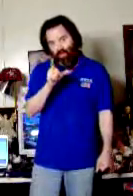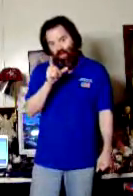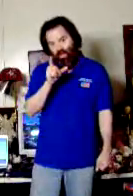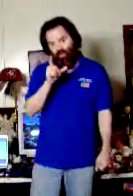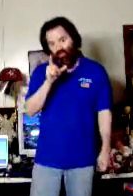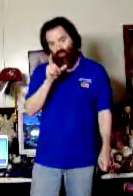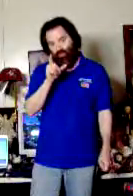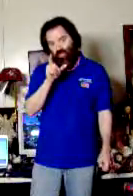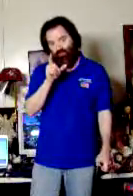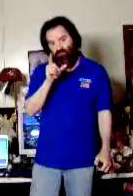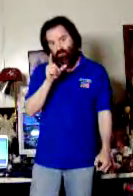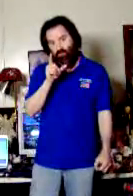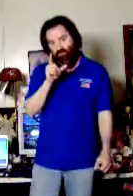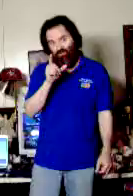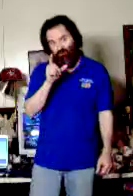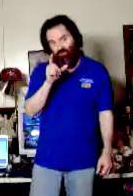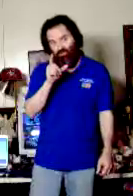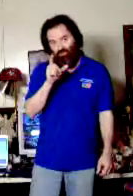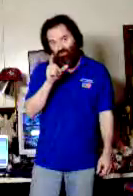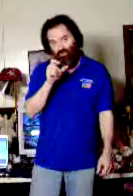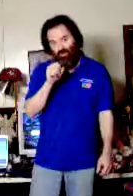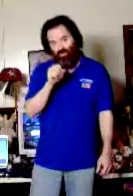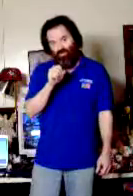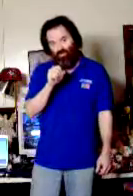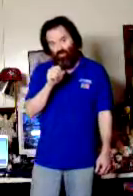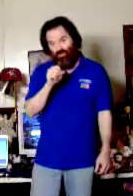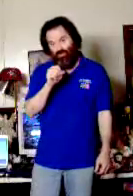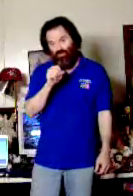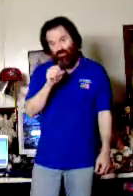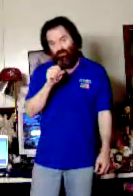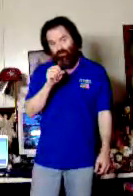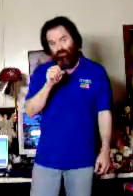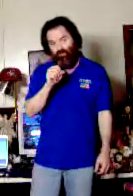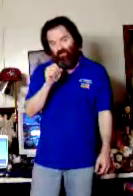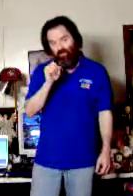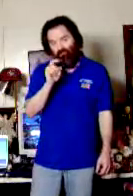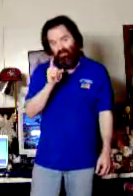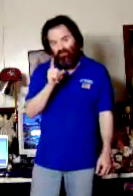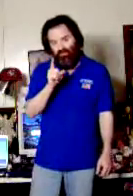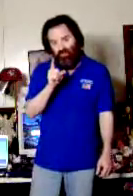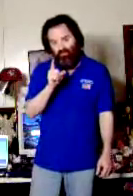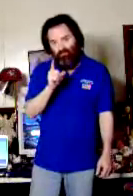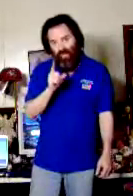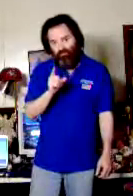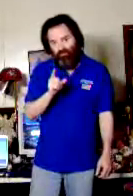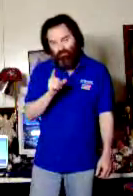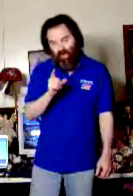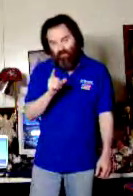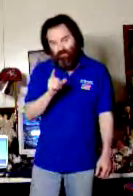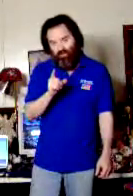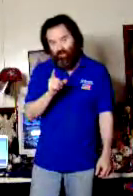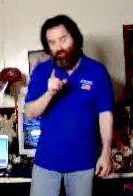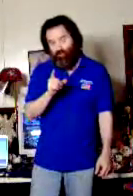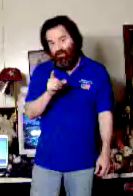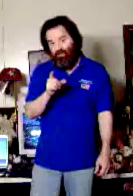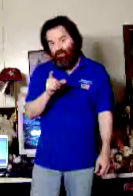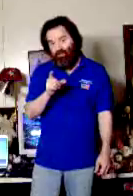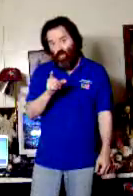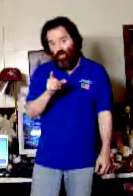And we're trying to accomplish many goals in the future. These are the hosts that are mostly controlling Ted, giving him his memories back from his past, that he can speak with authority